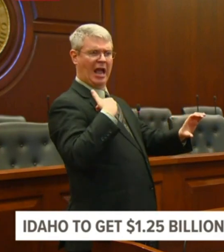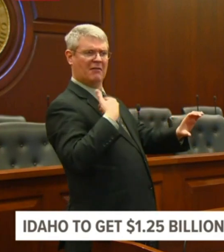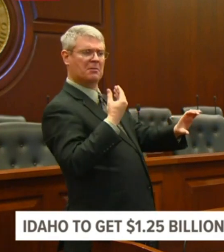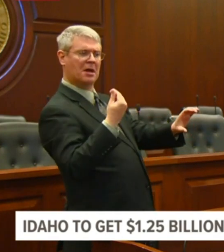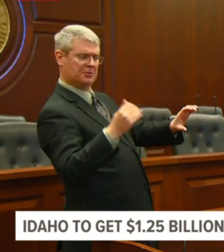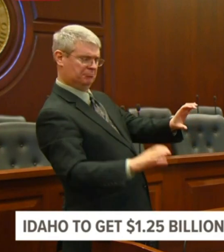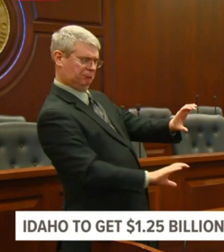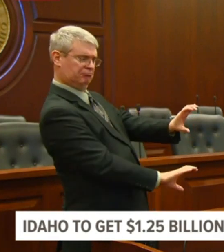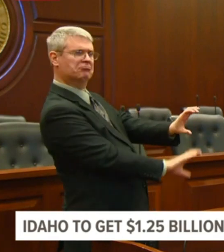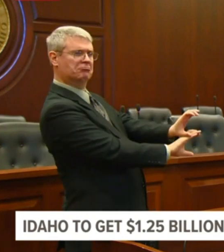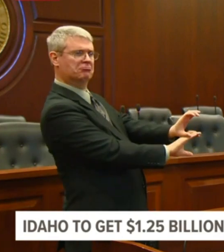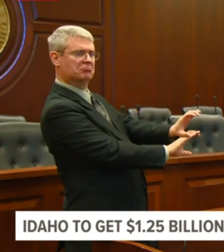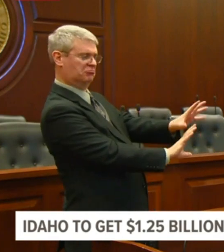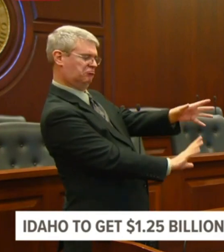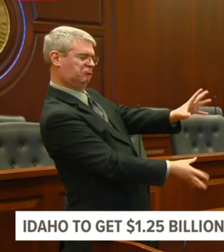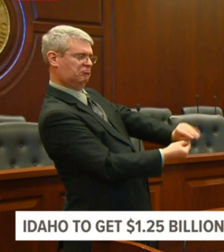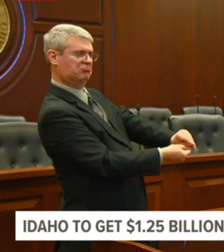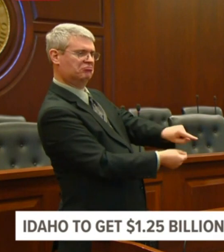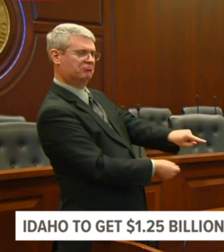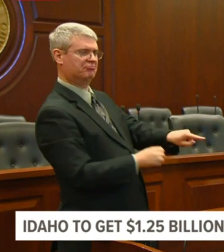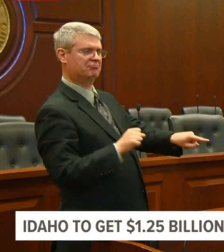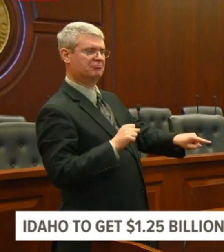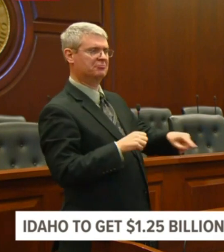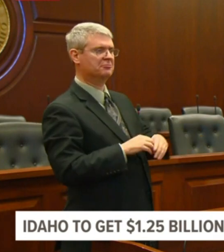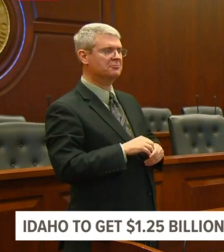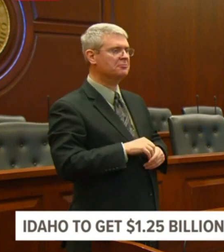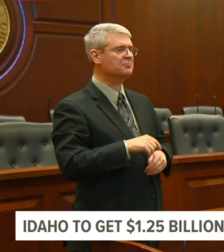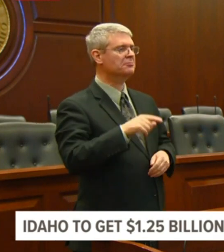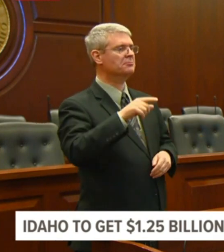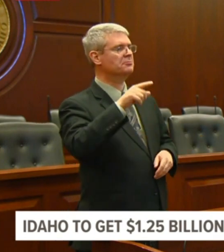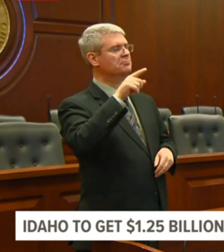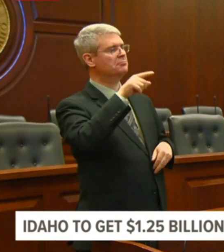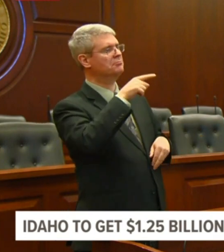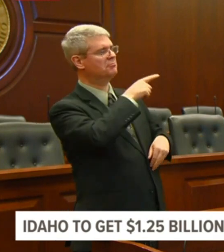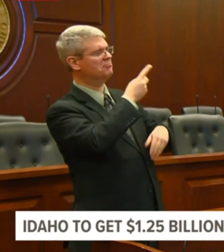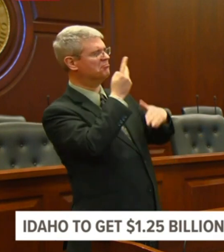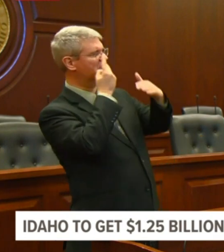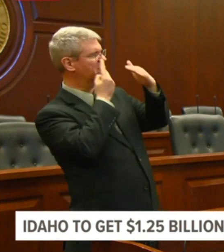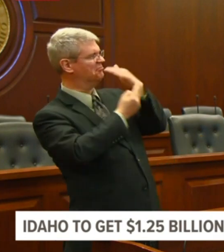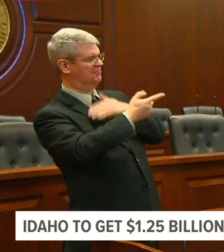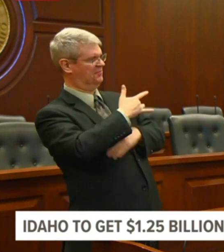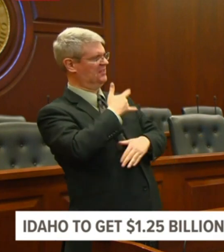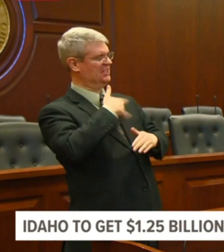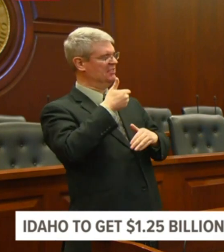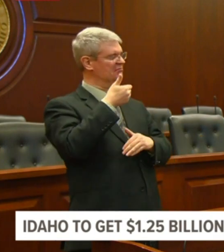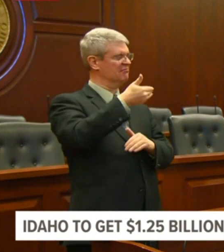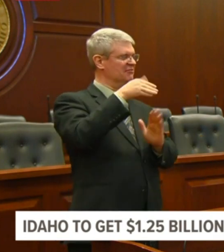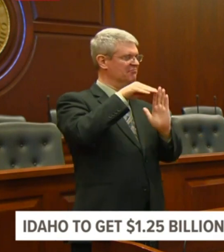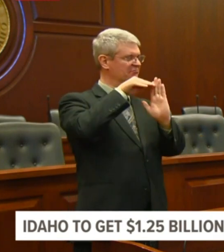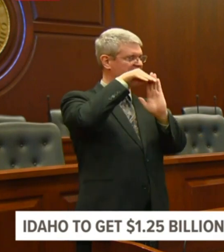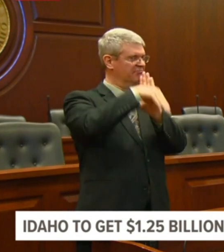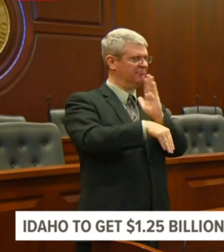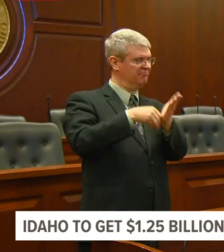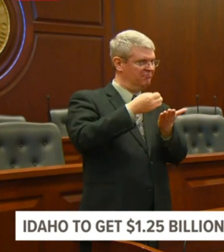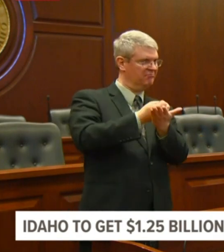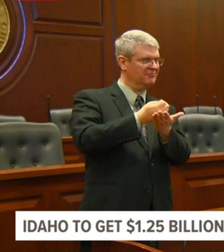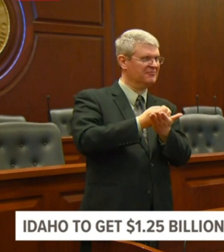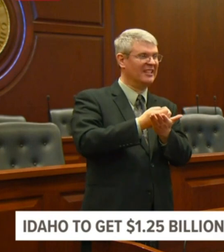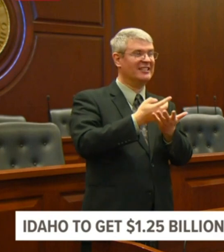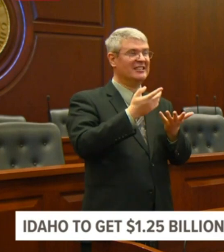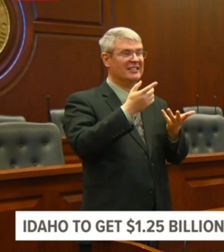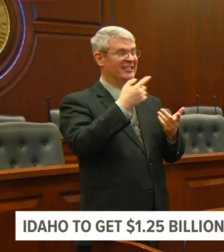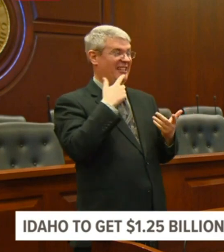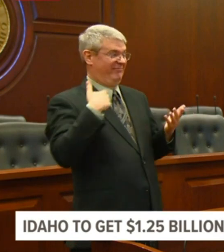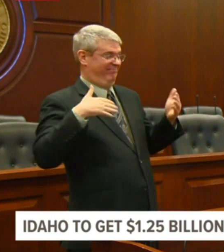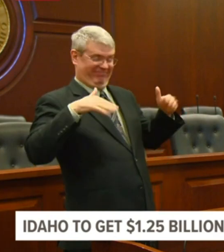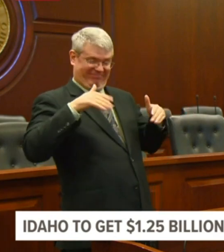How much is the revenue shortfall that you're predicting? We don't know. We know this